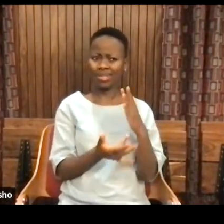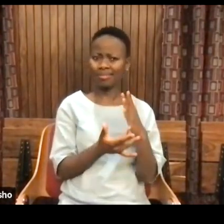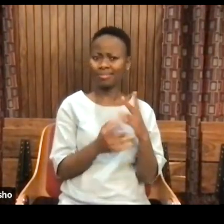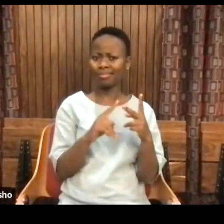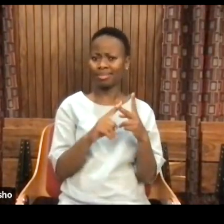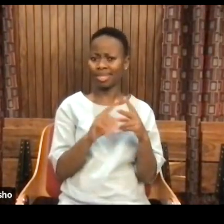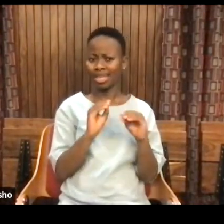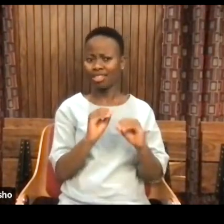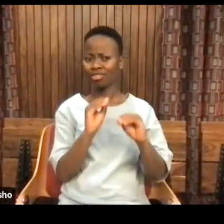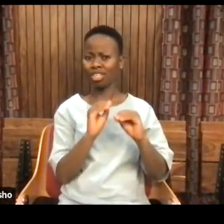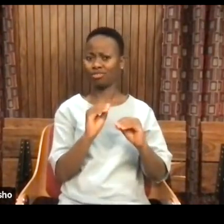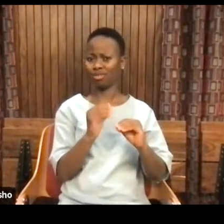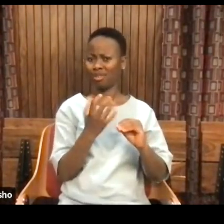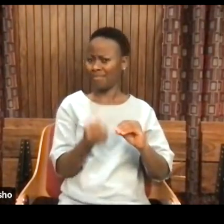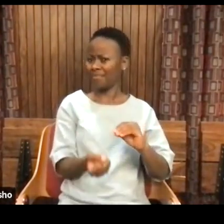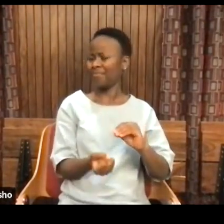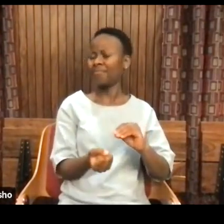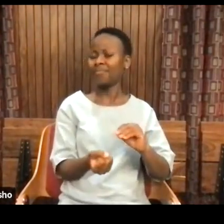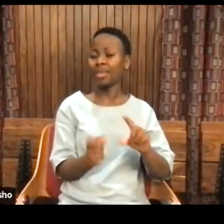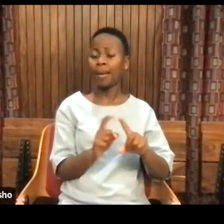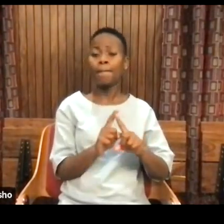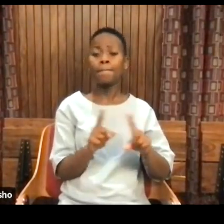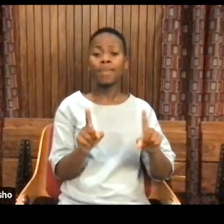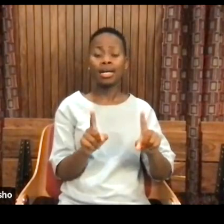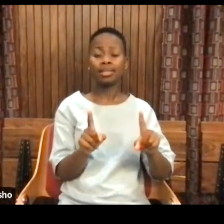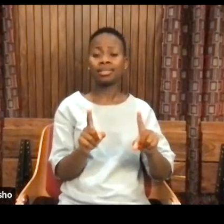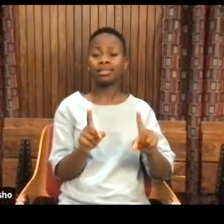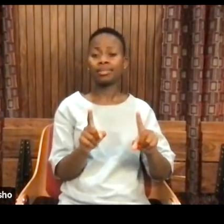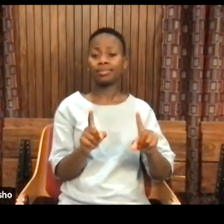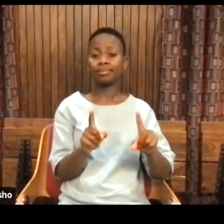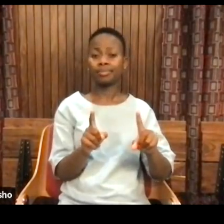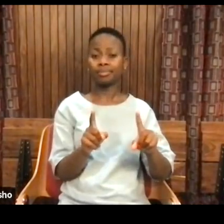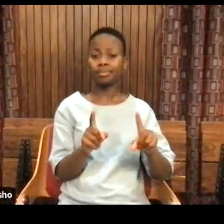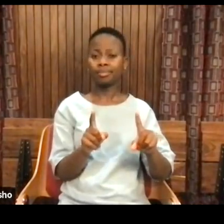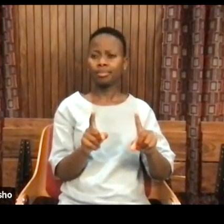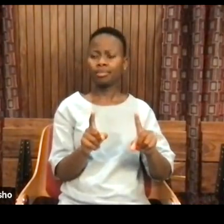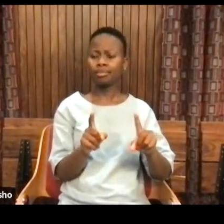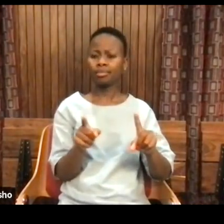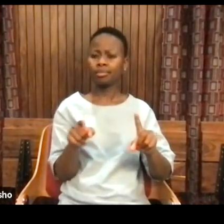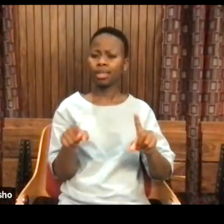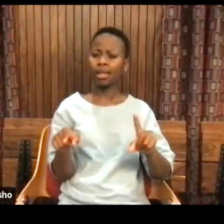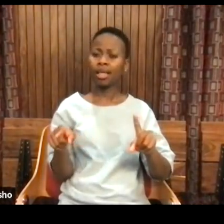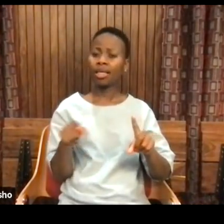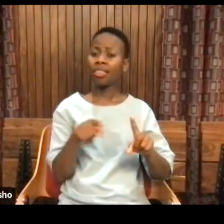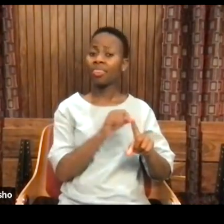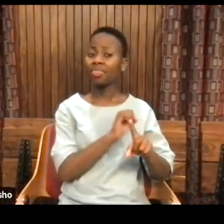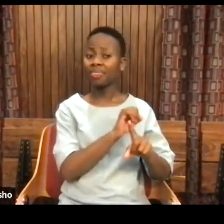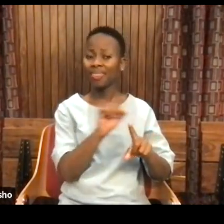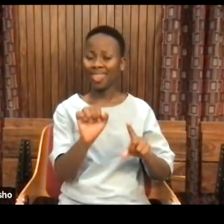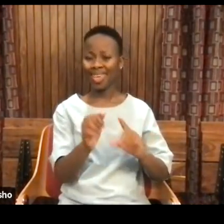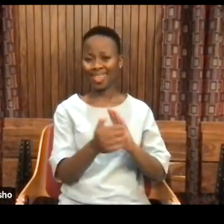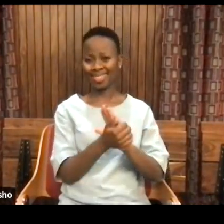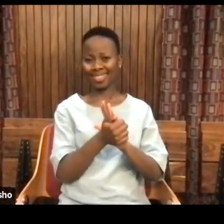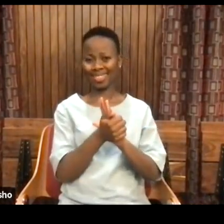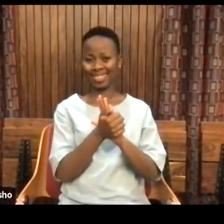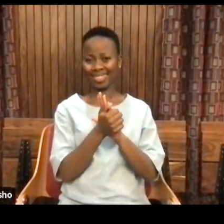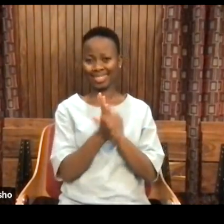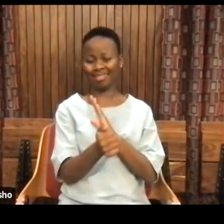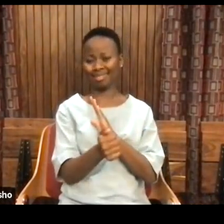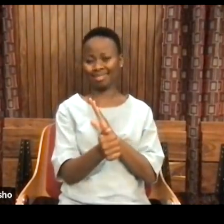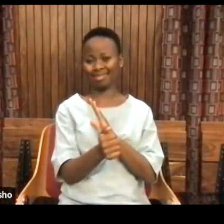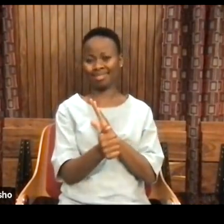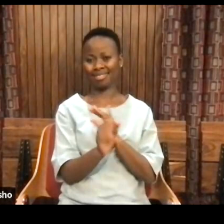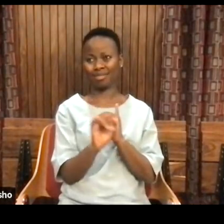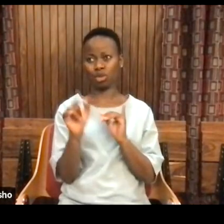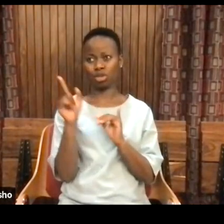achievements. What was being rallied and dehumanized was skilled, educated labor.